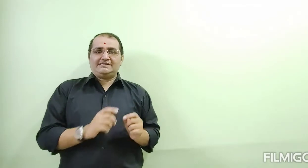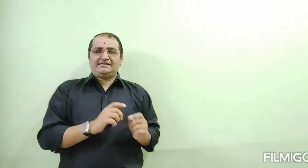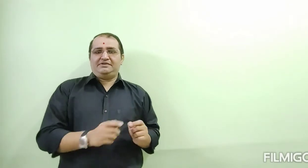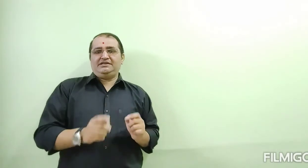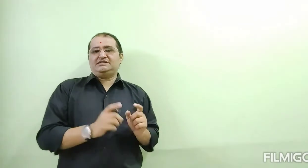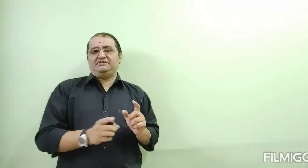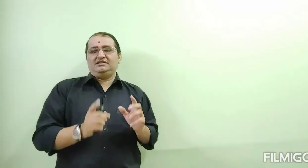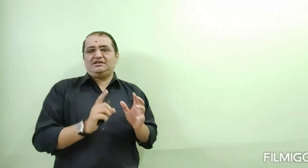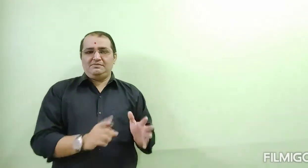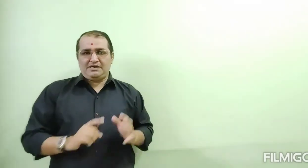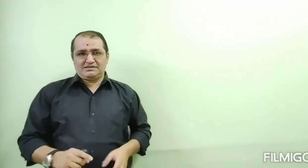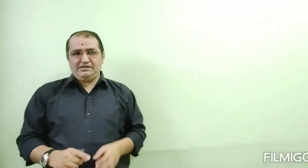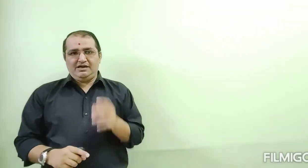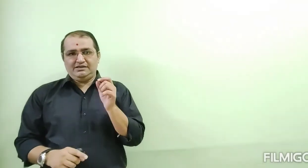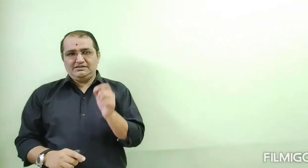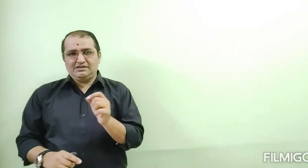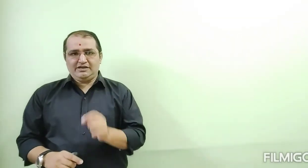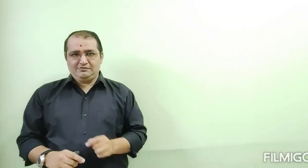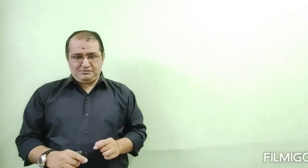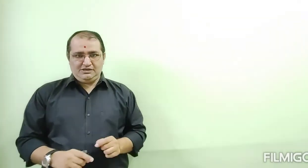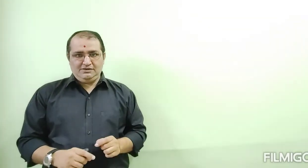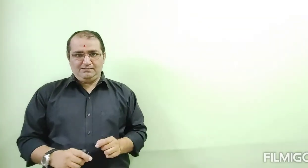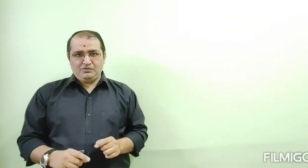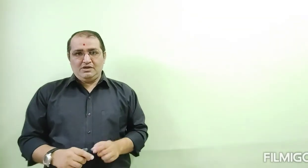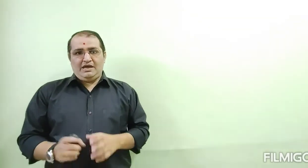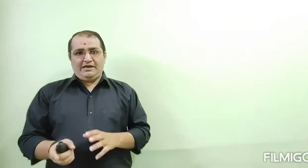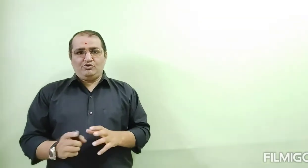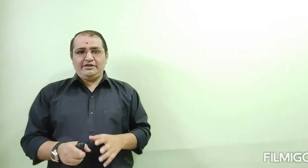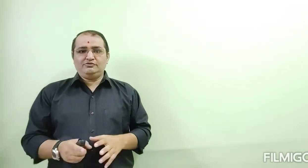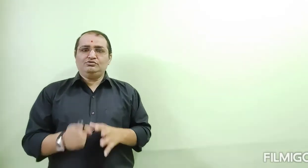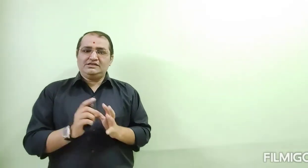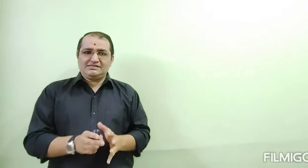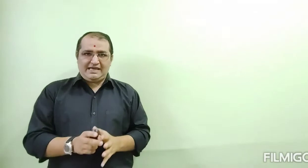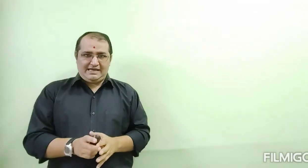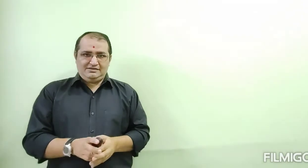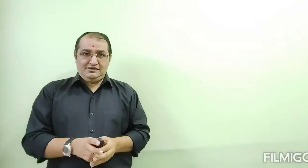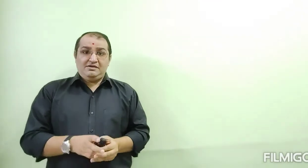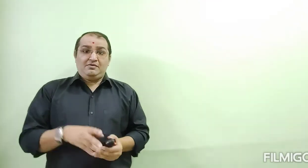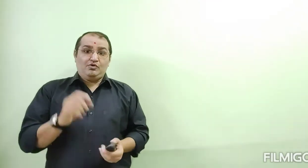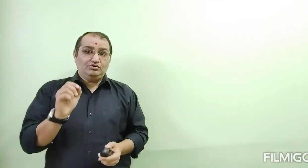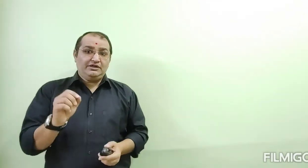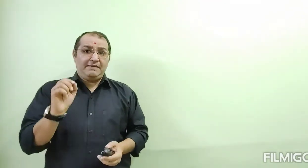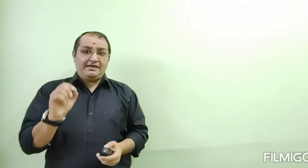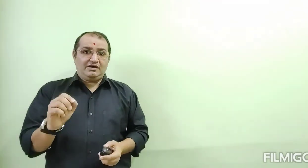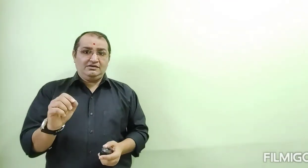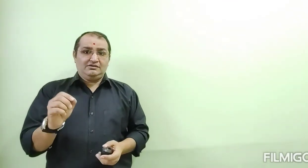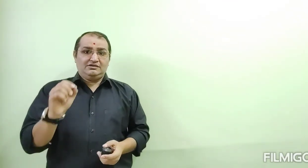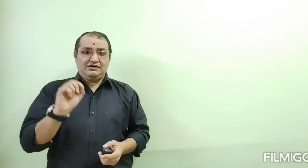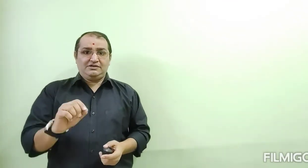1773 passed by East India Company. According to this Act, only Bengal government